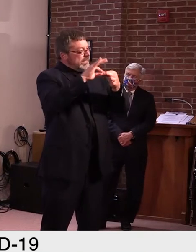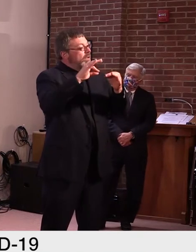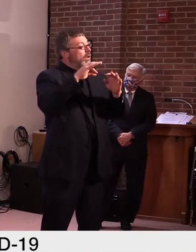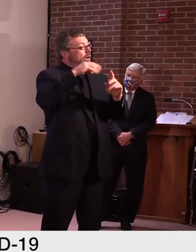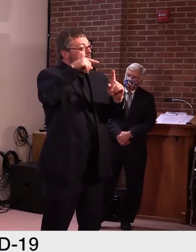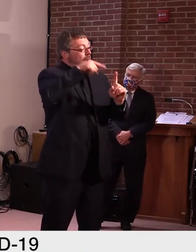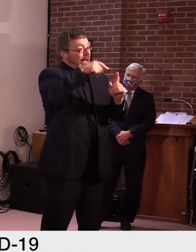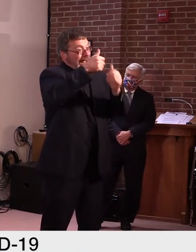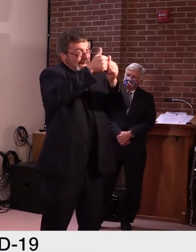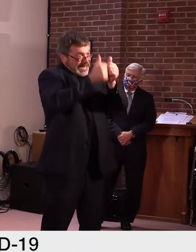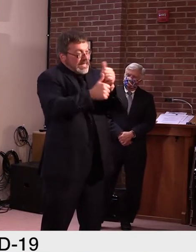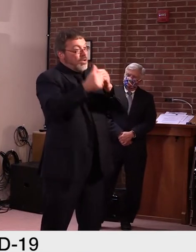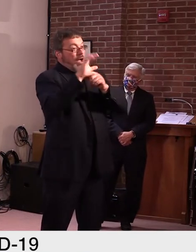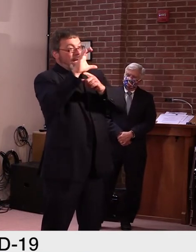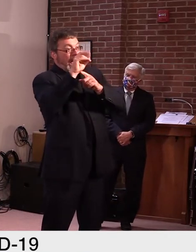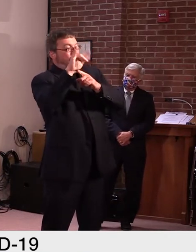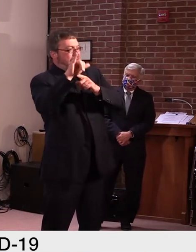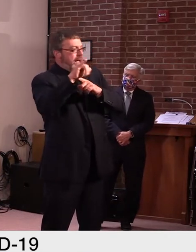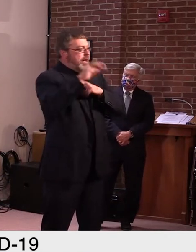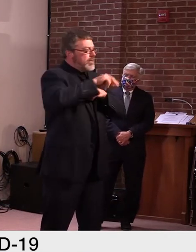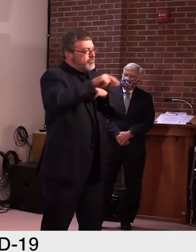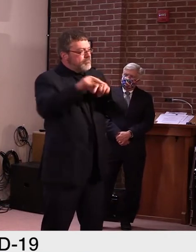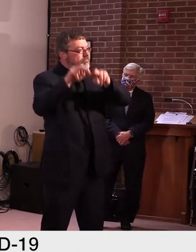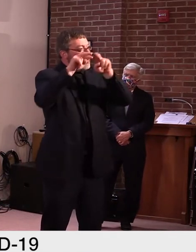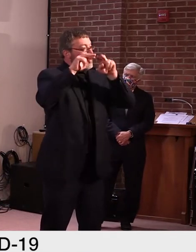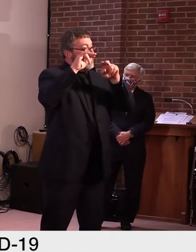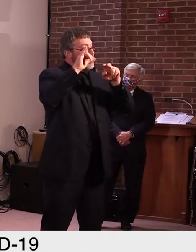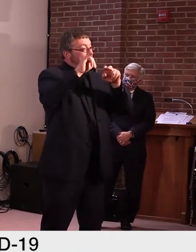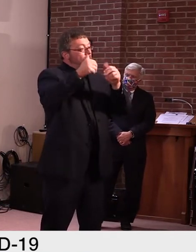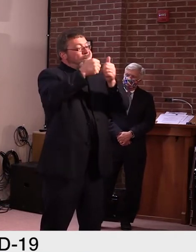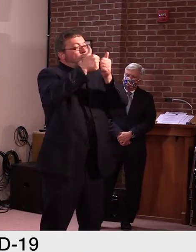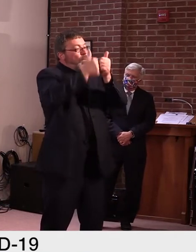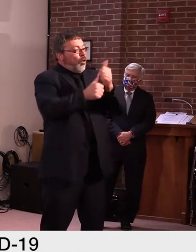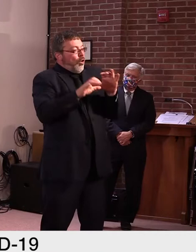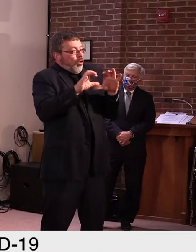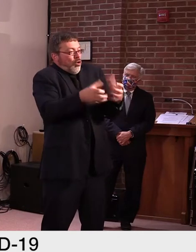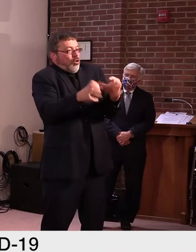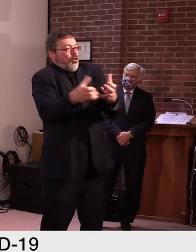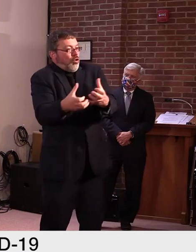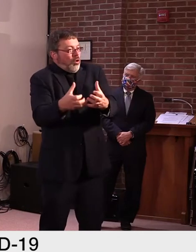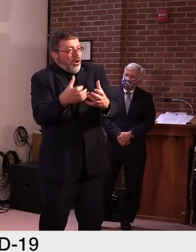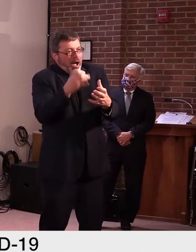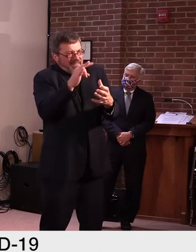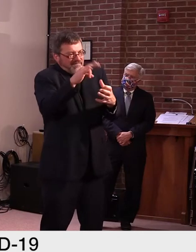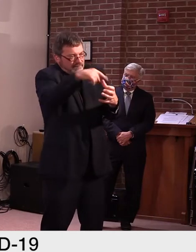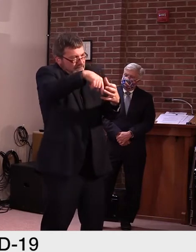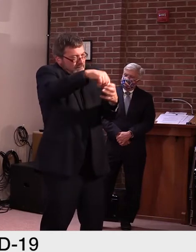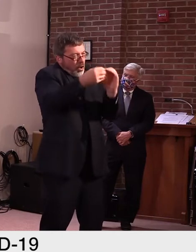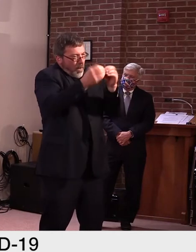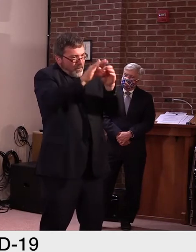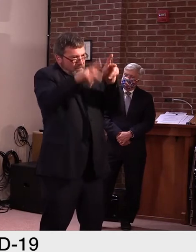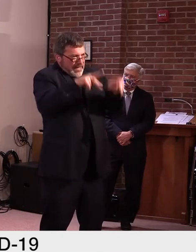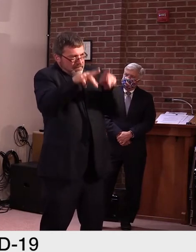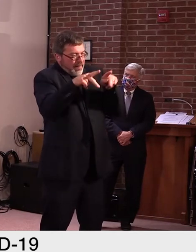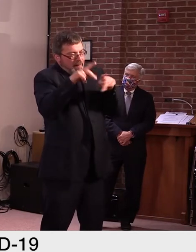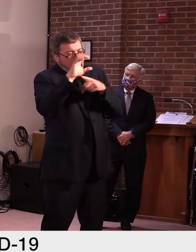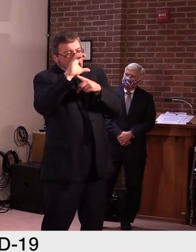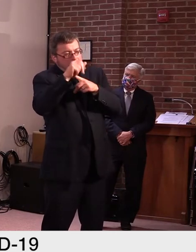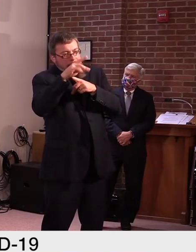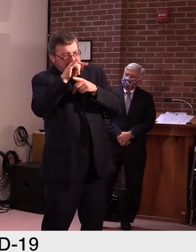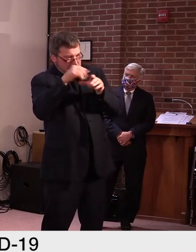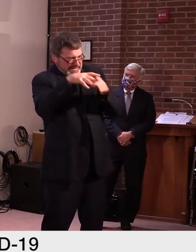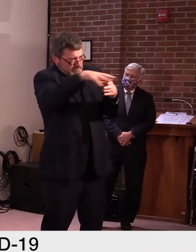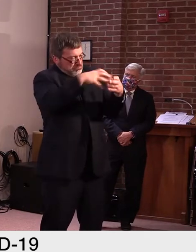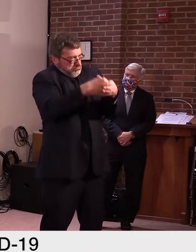the week, um, on a per capita basis, uh, not on an aggregate number. So it's not 30 new cases this week, but they might